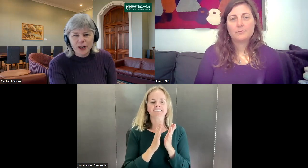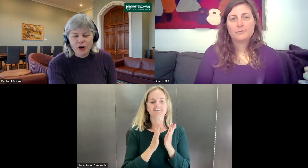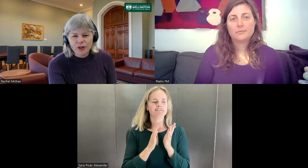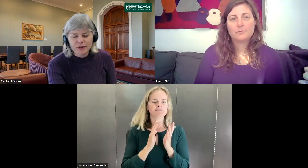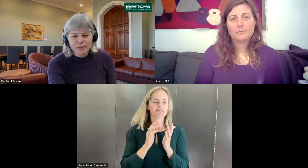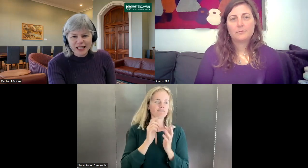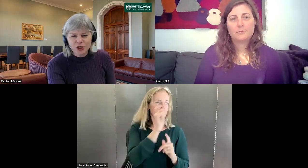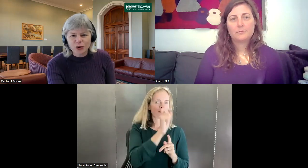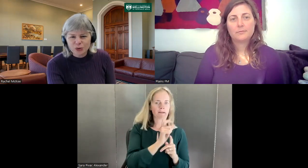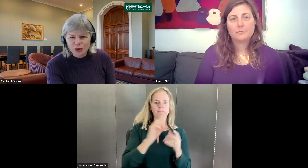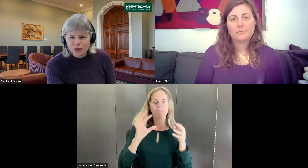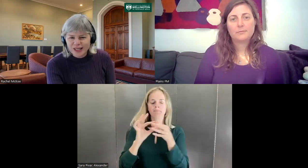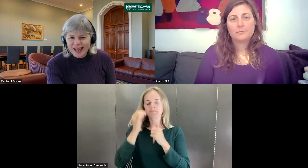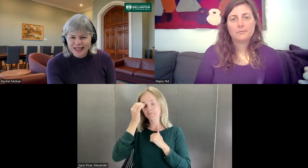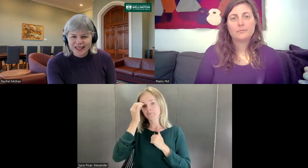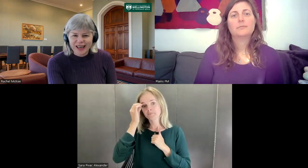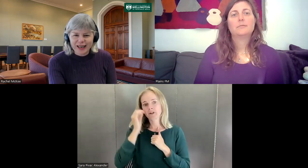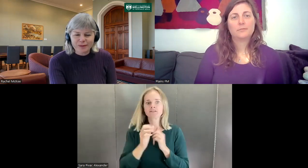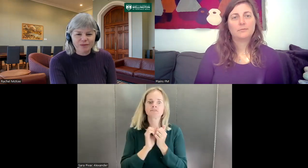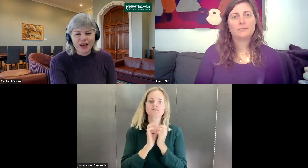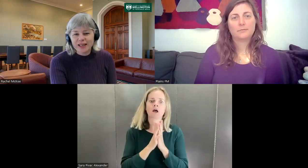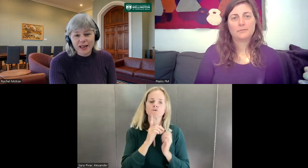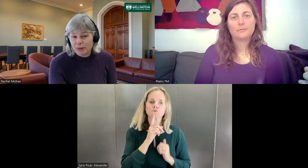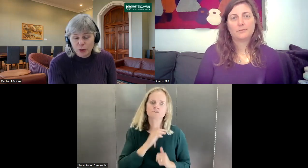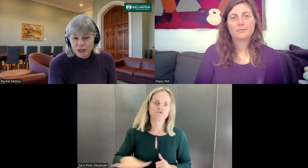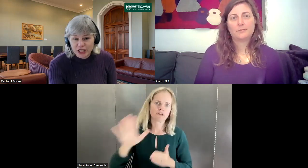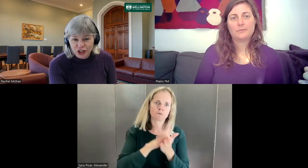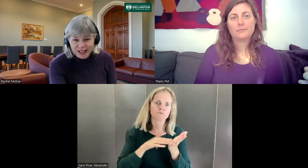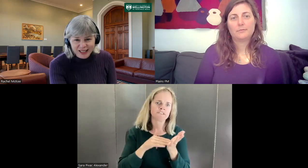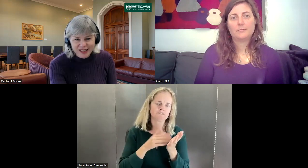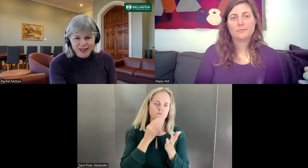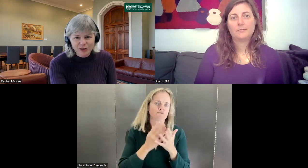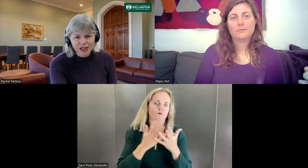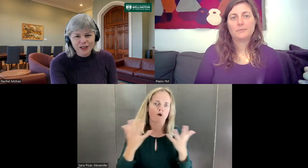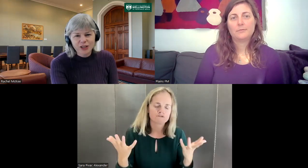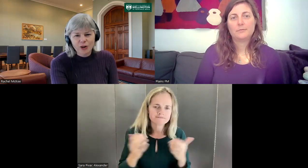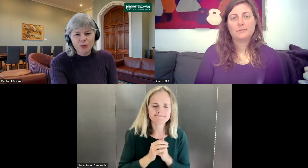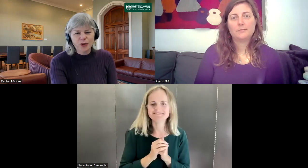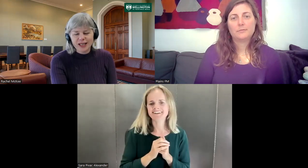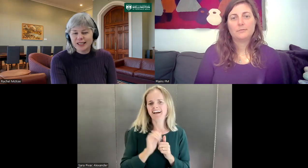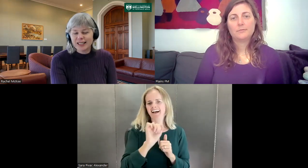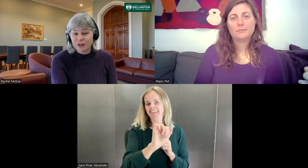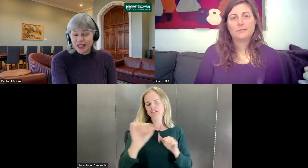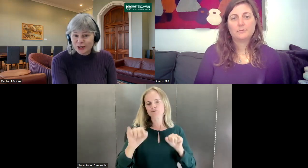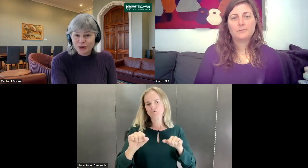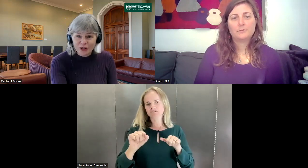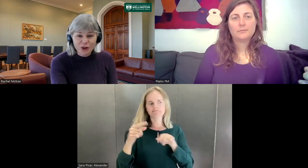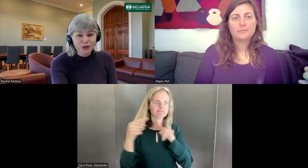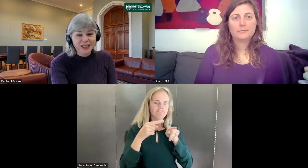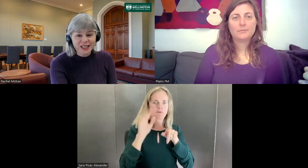know that many schools use that and people who are teaching NZSL. So the NZSL teachers all over New Zealand are